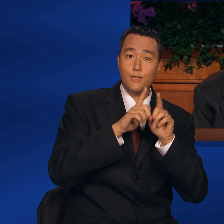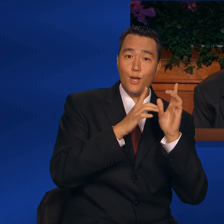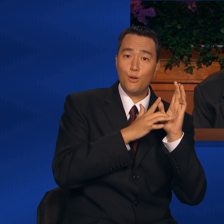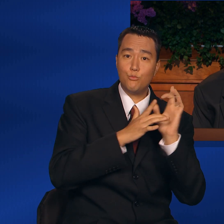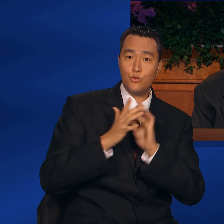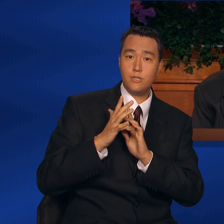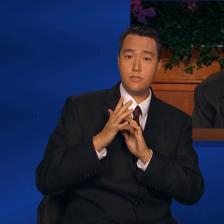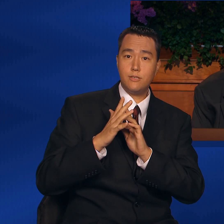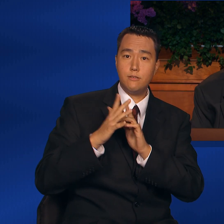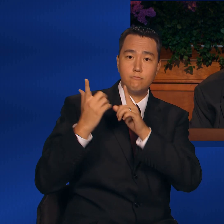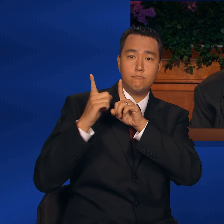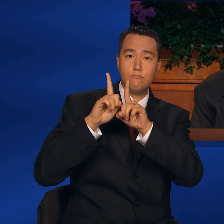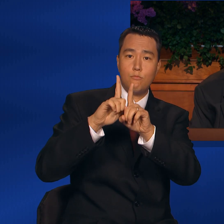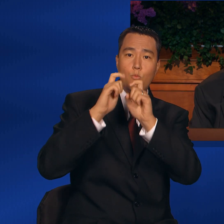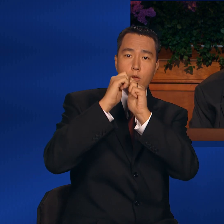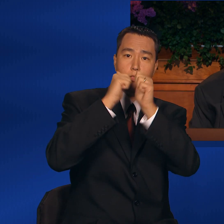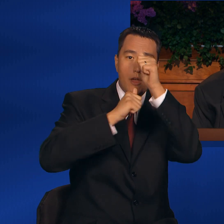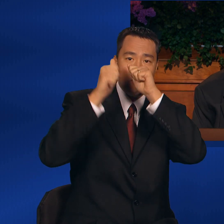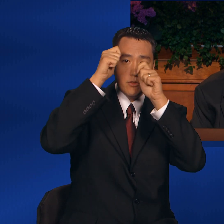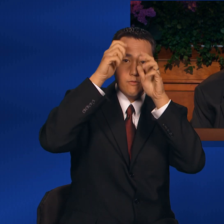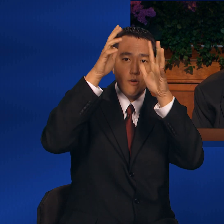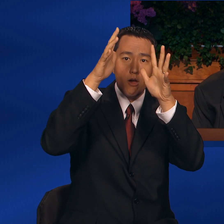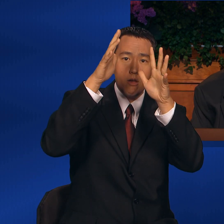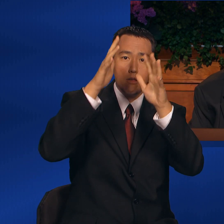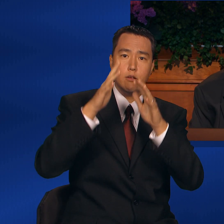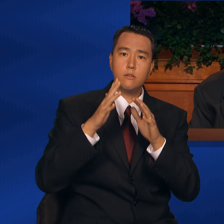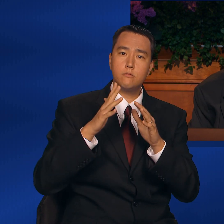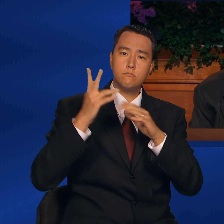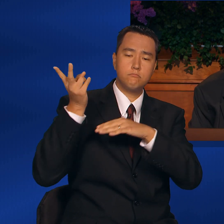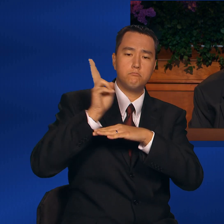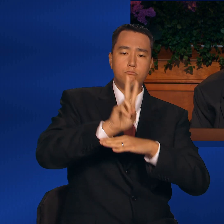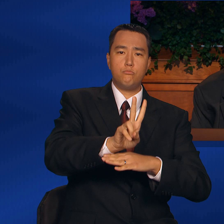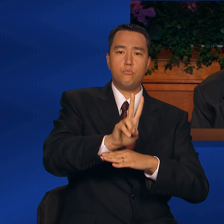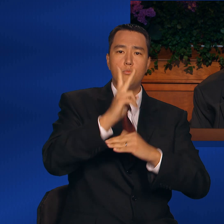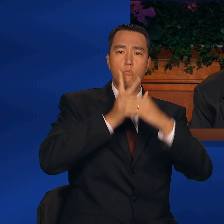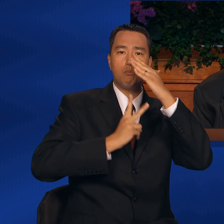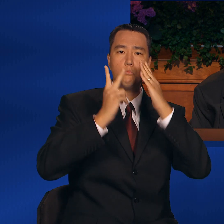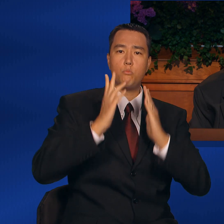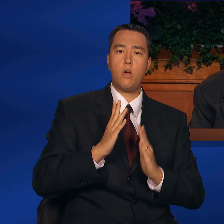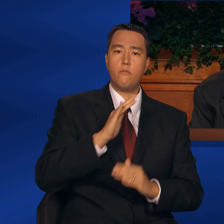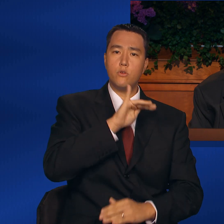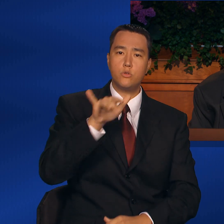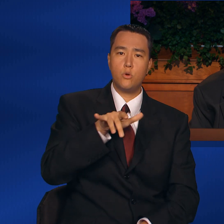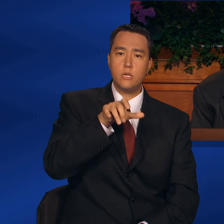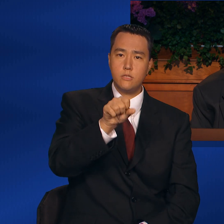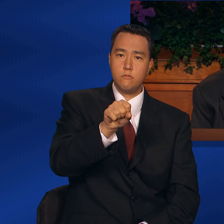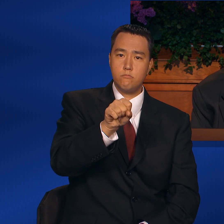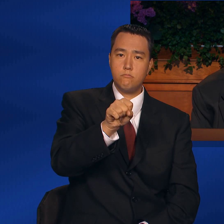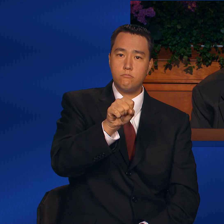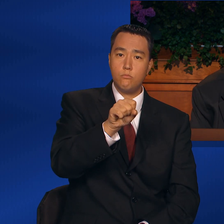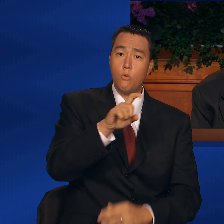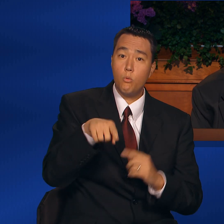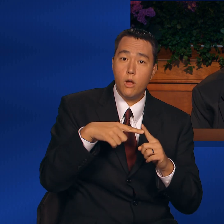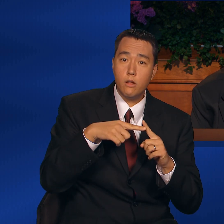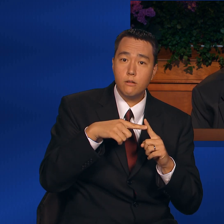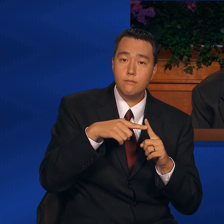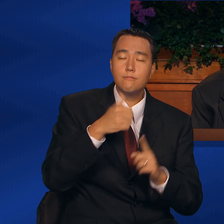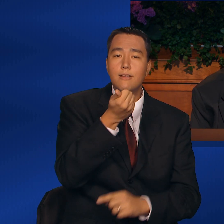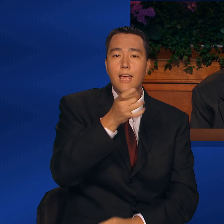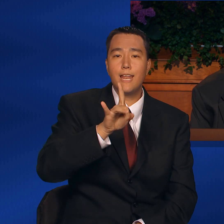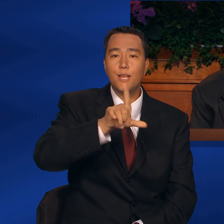accompanied by Heavenly Father, appeared to the Prophet Joseph Smith in the year 1820